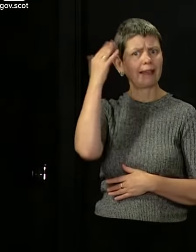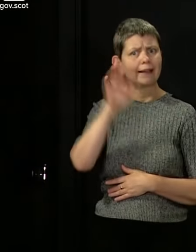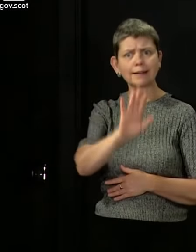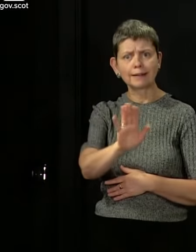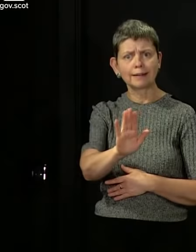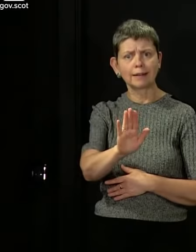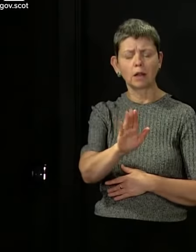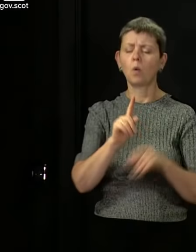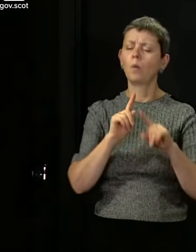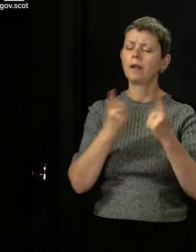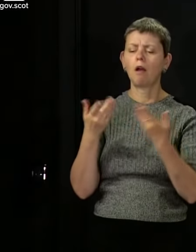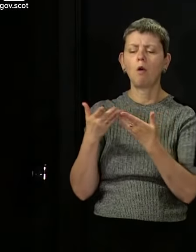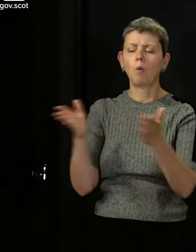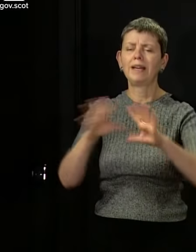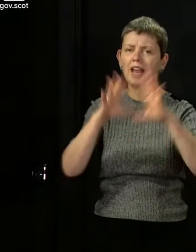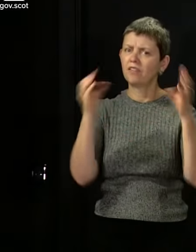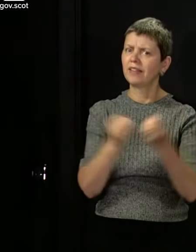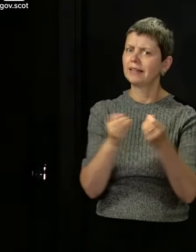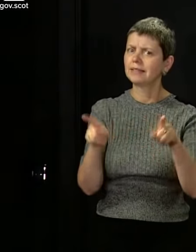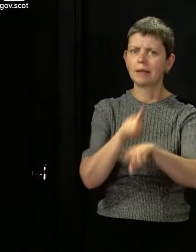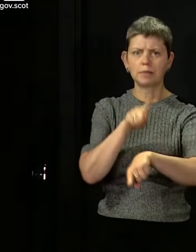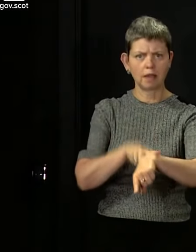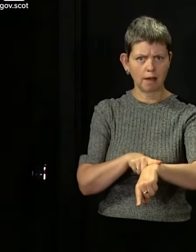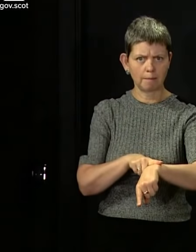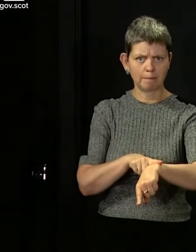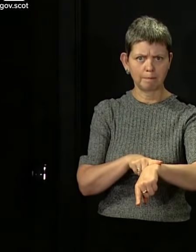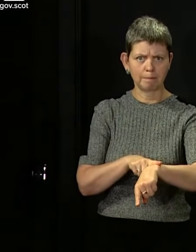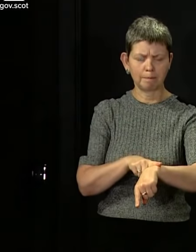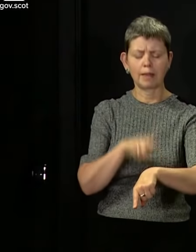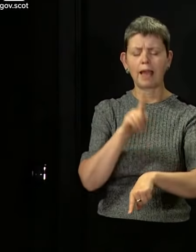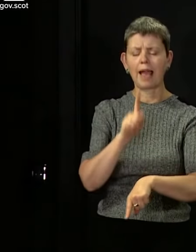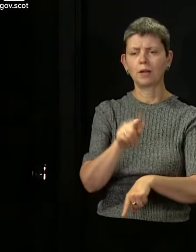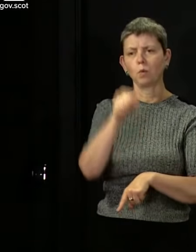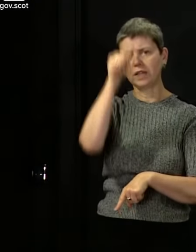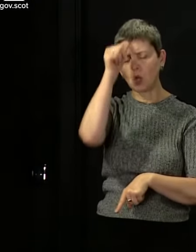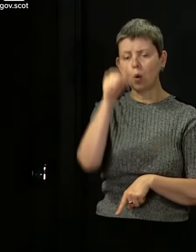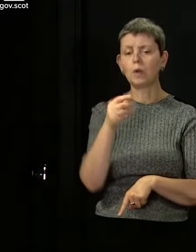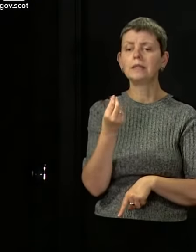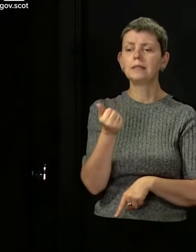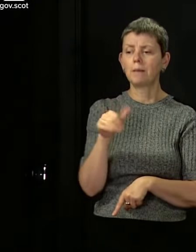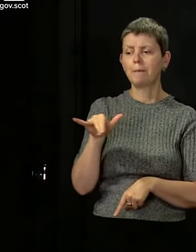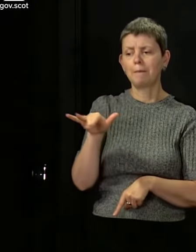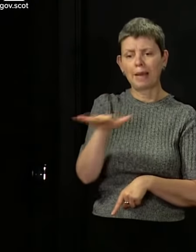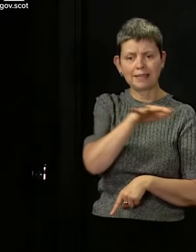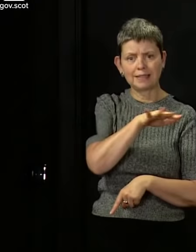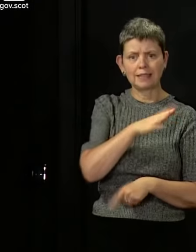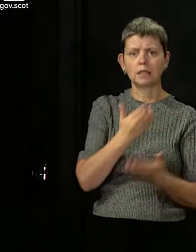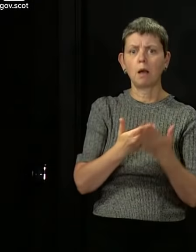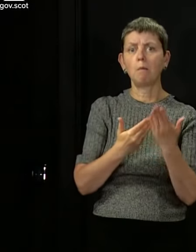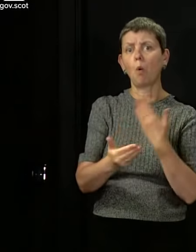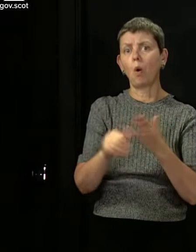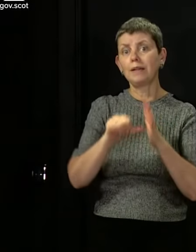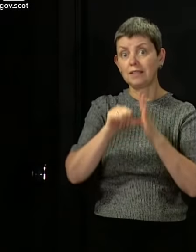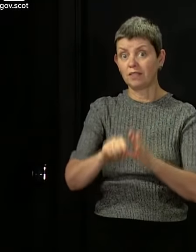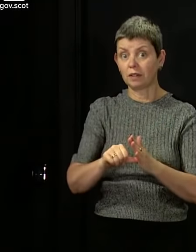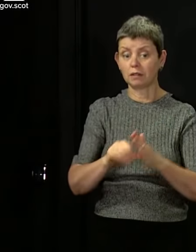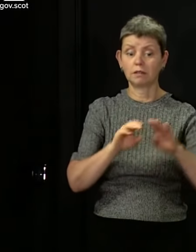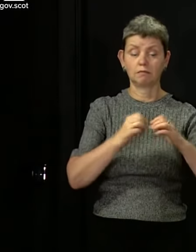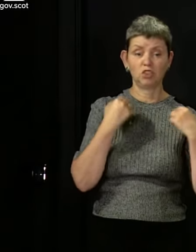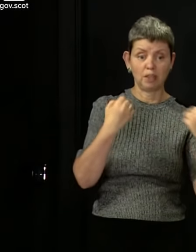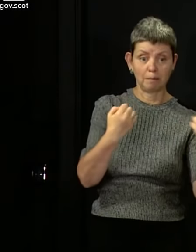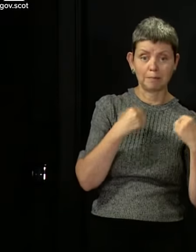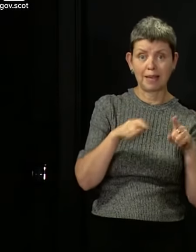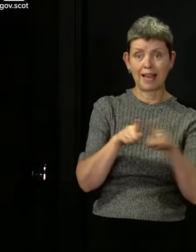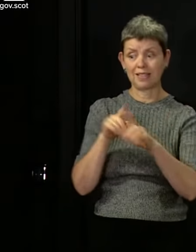once and we need to think about particularly places that we know pose particular challenges and gyms and swimming